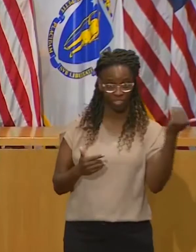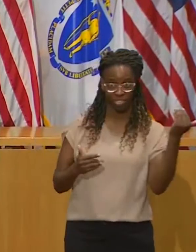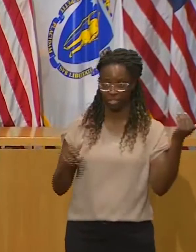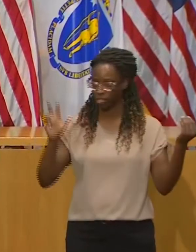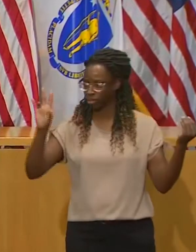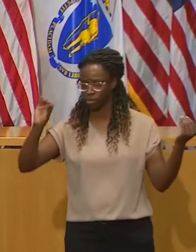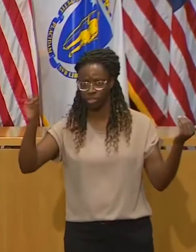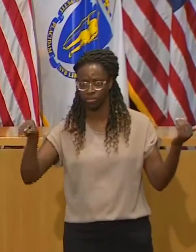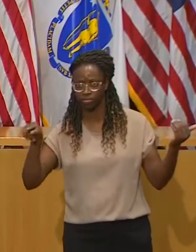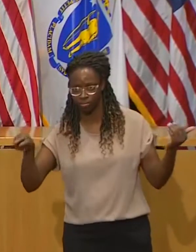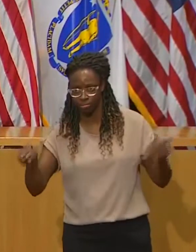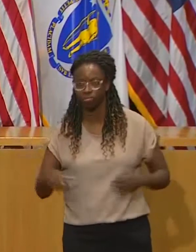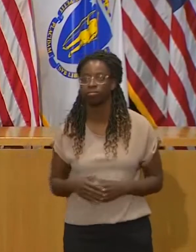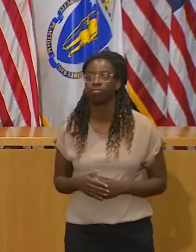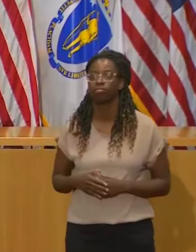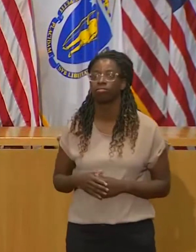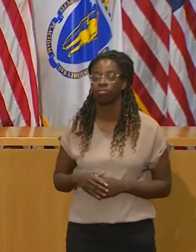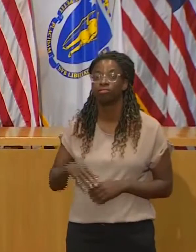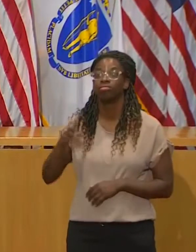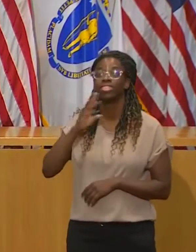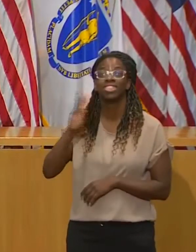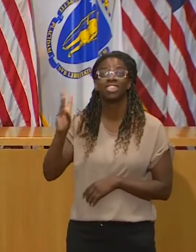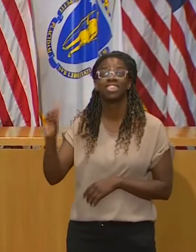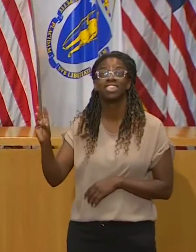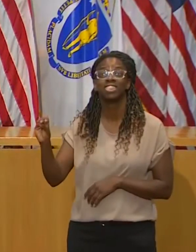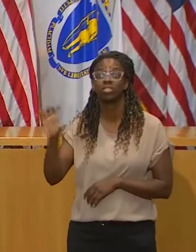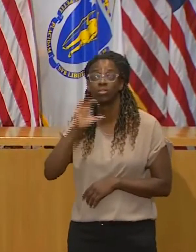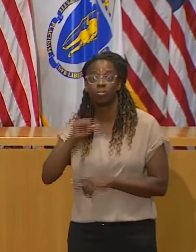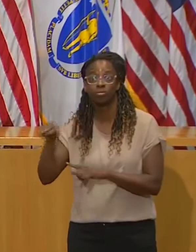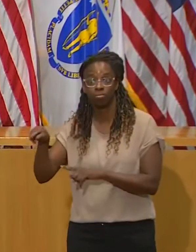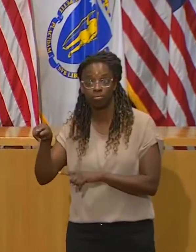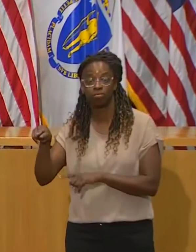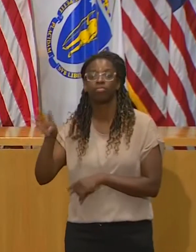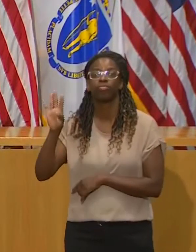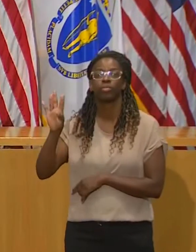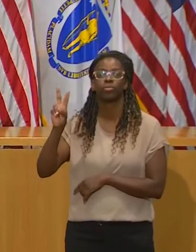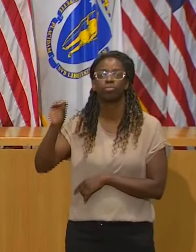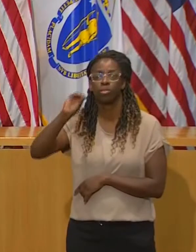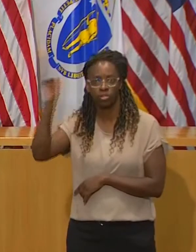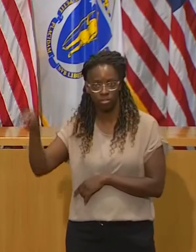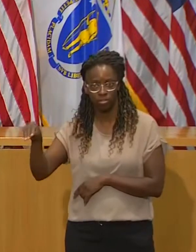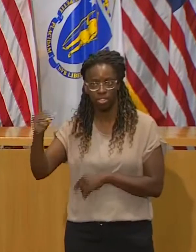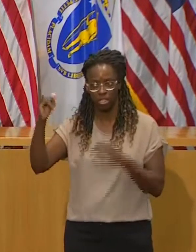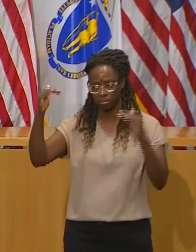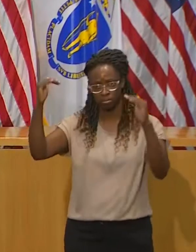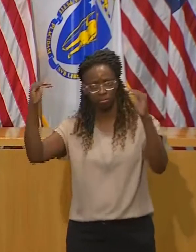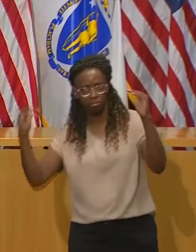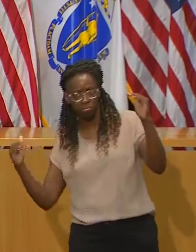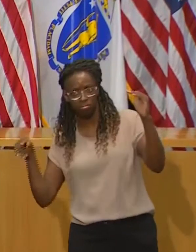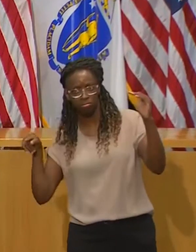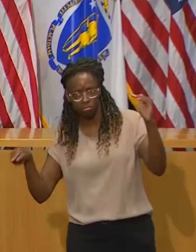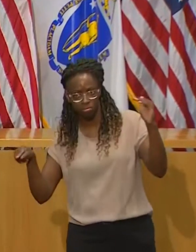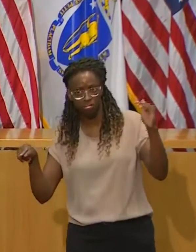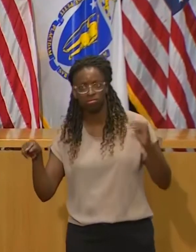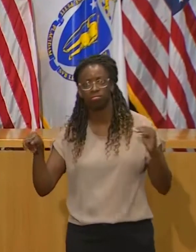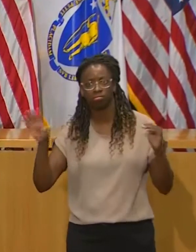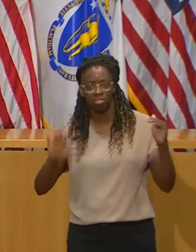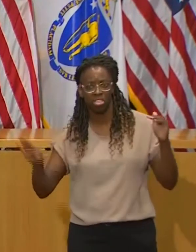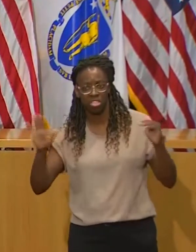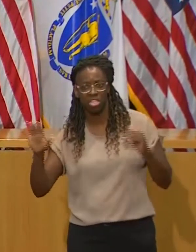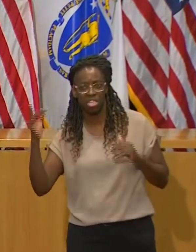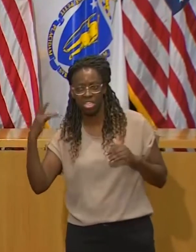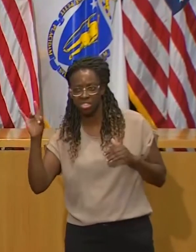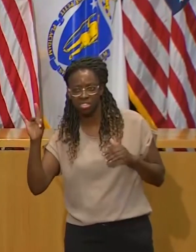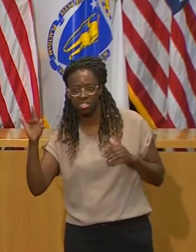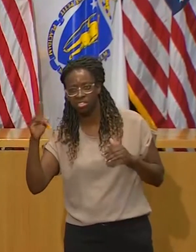% of cases, and the over-60 crowd makes up only about 18% of cases. The share of positive